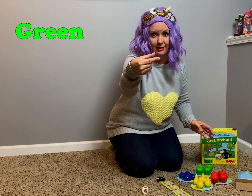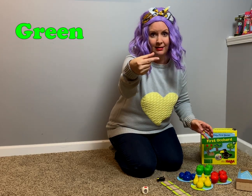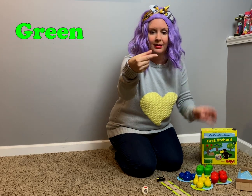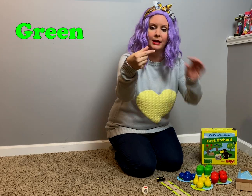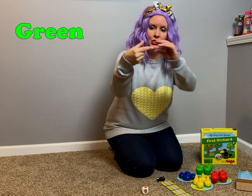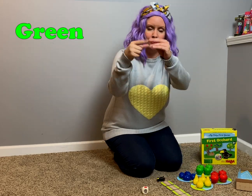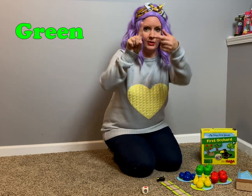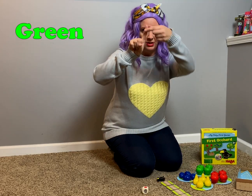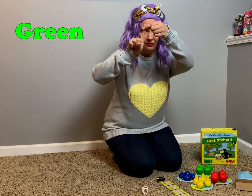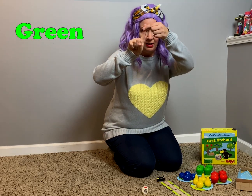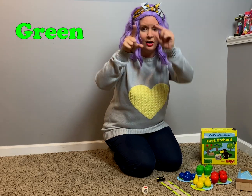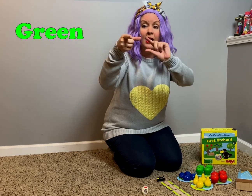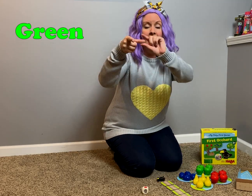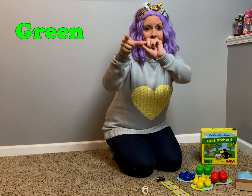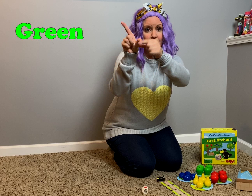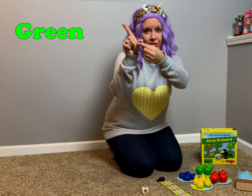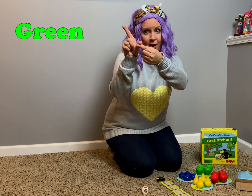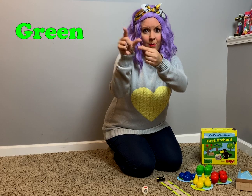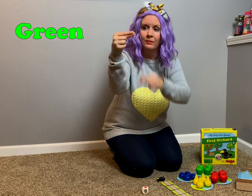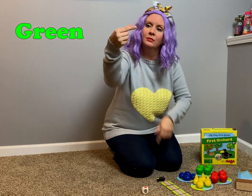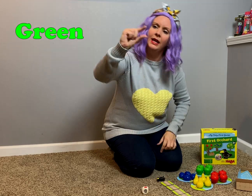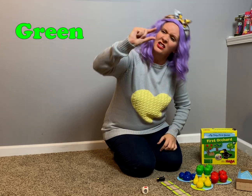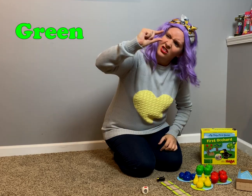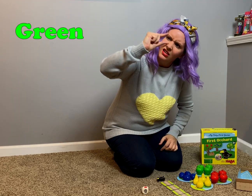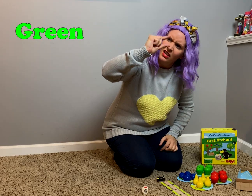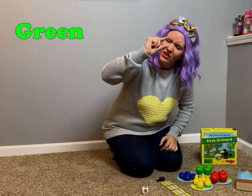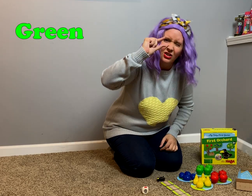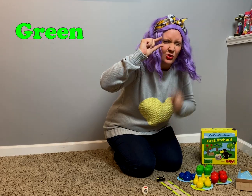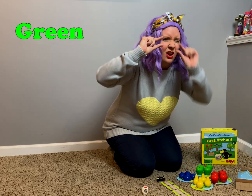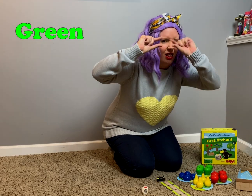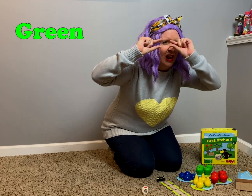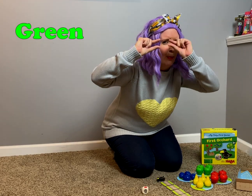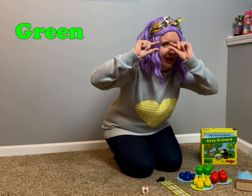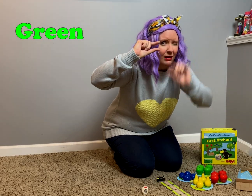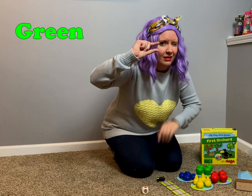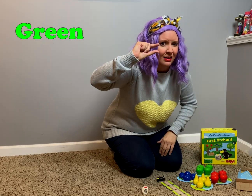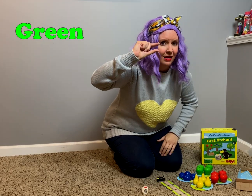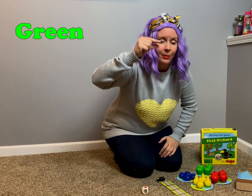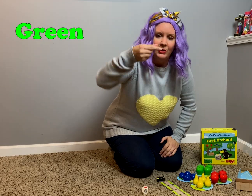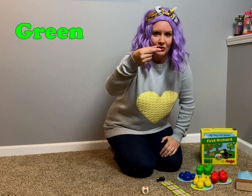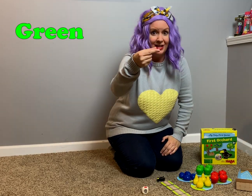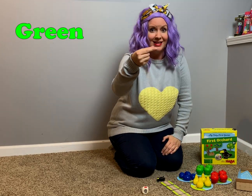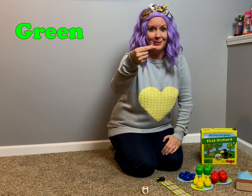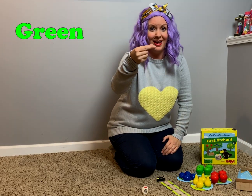It's your pointer finger and your thumb. And it's just kind of like you're doing a little bit. But you turn it this way.